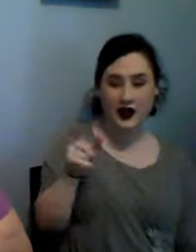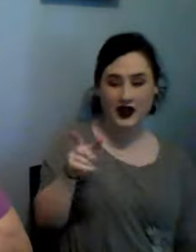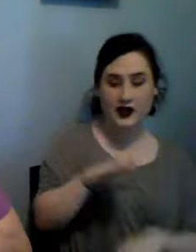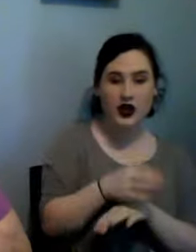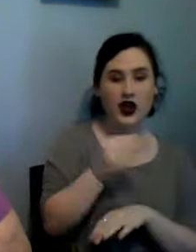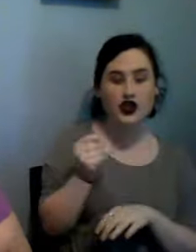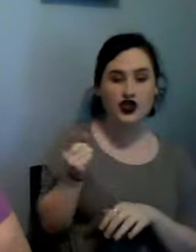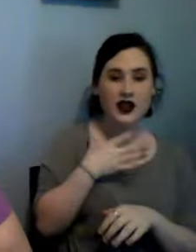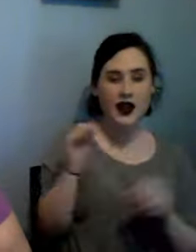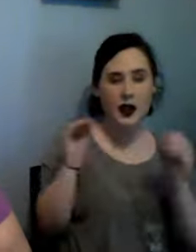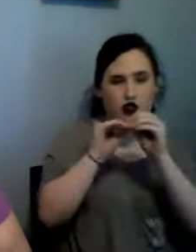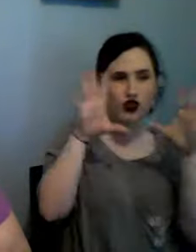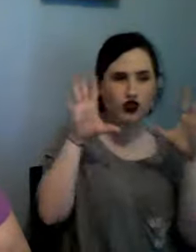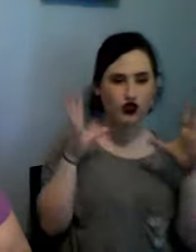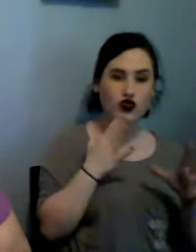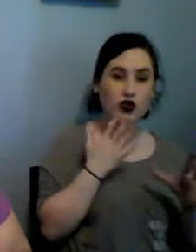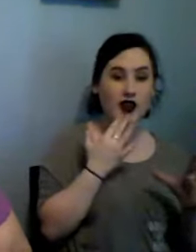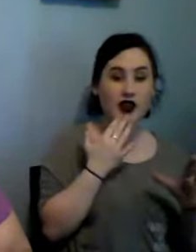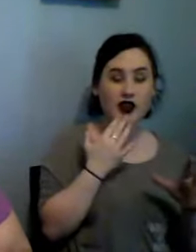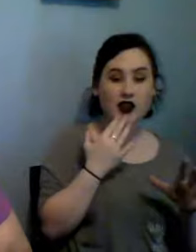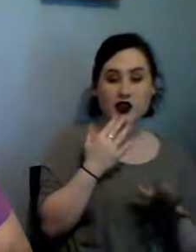I will probably change that up